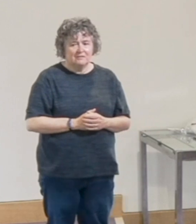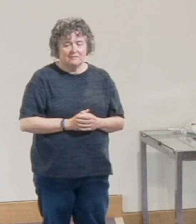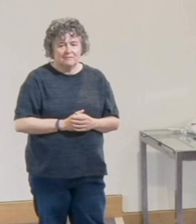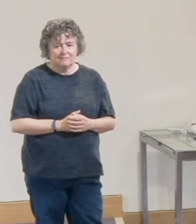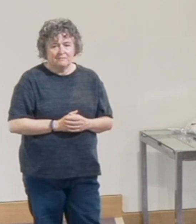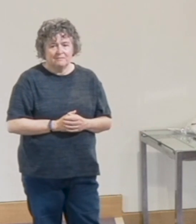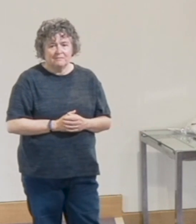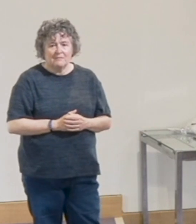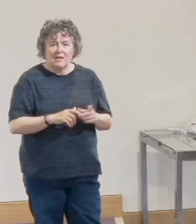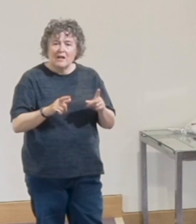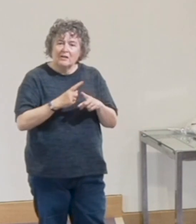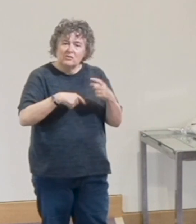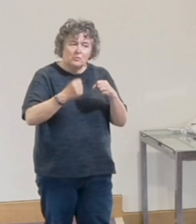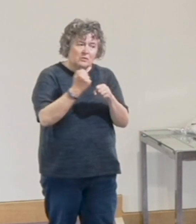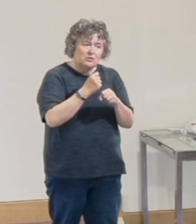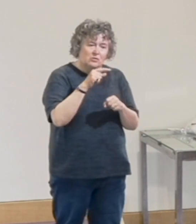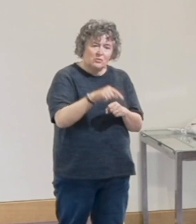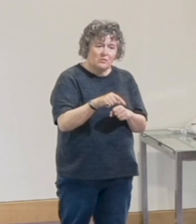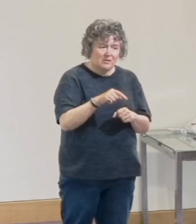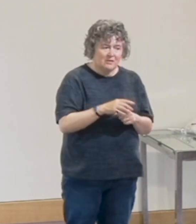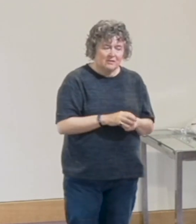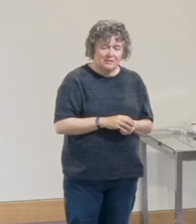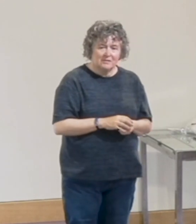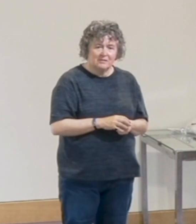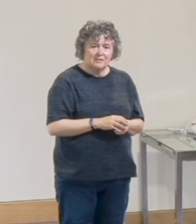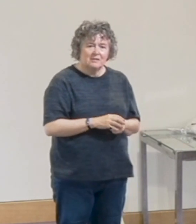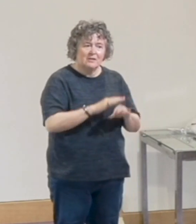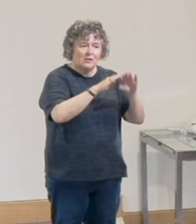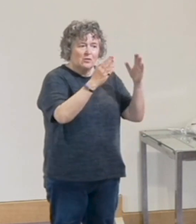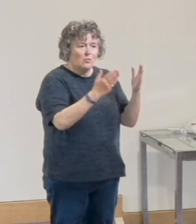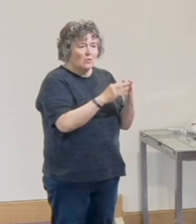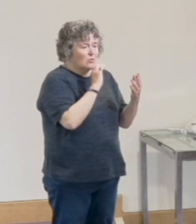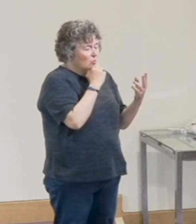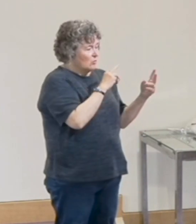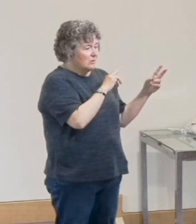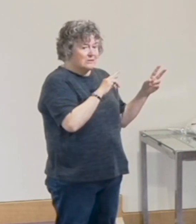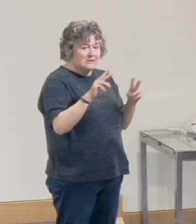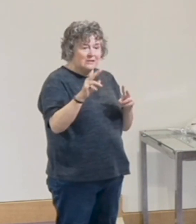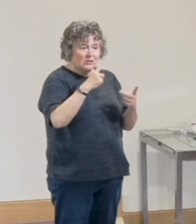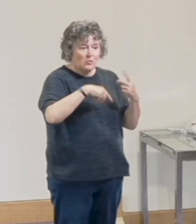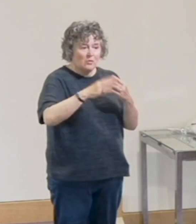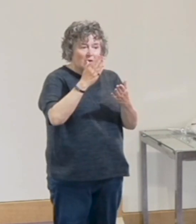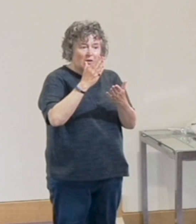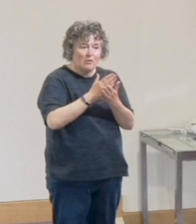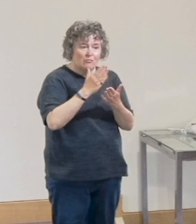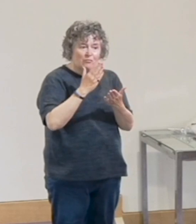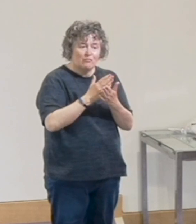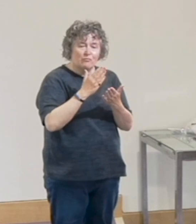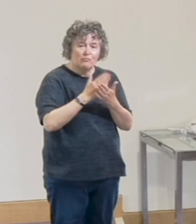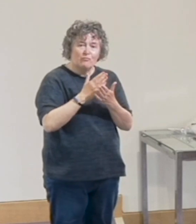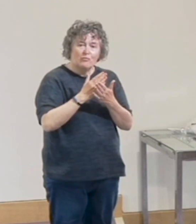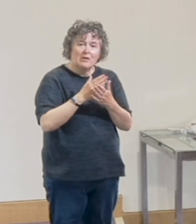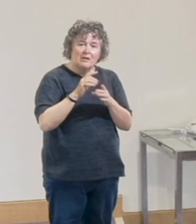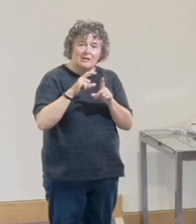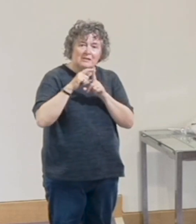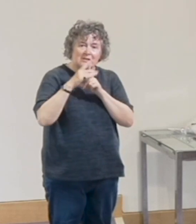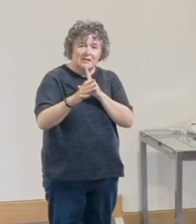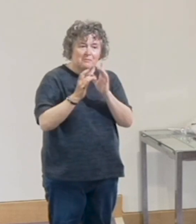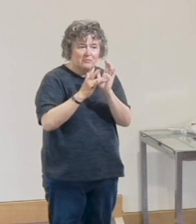And as we do this, then the world will see that we are truly disciples of the Lord Jesus Christ,